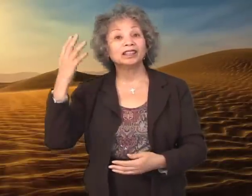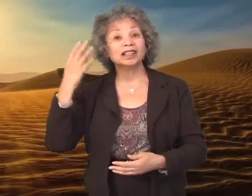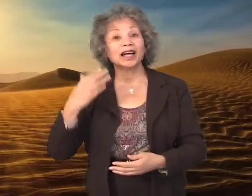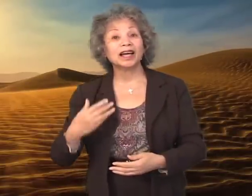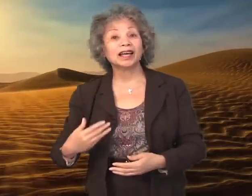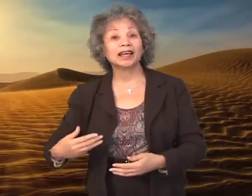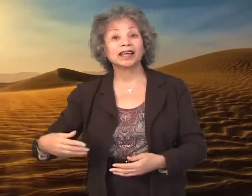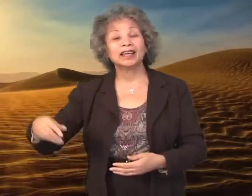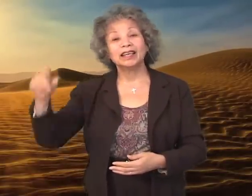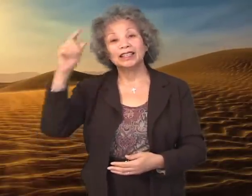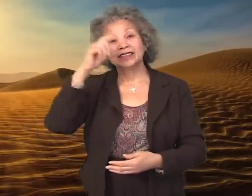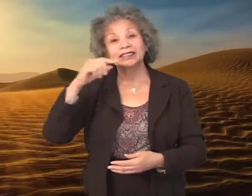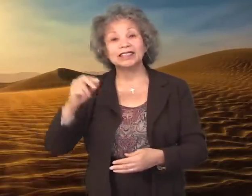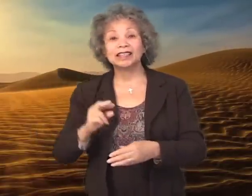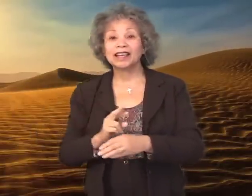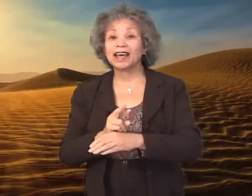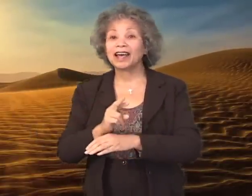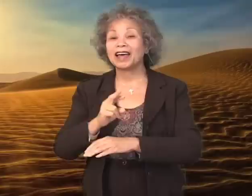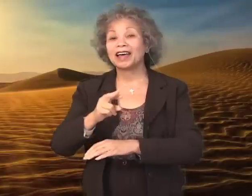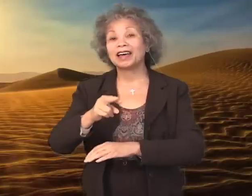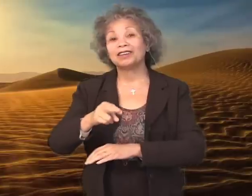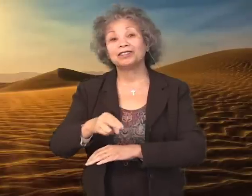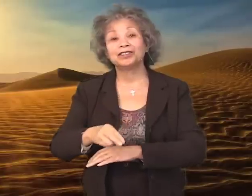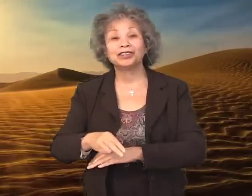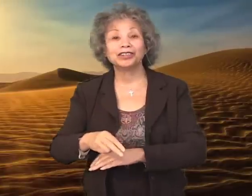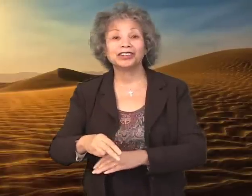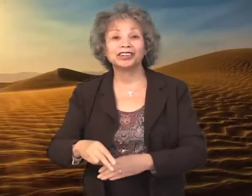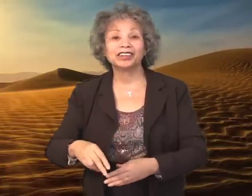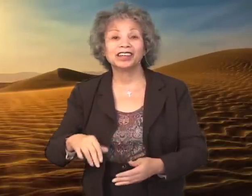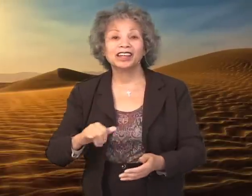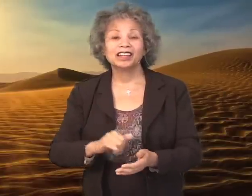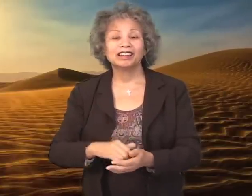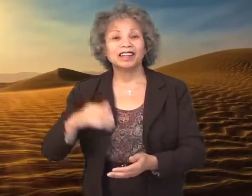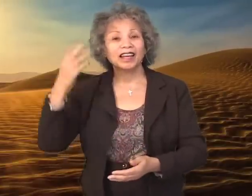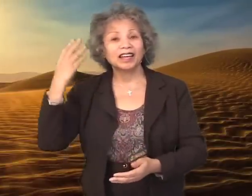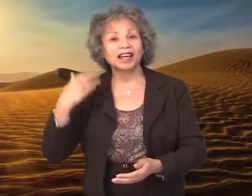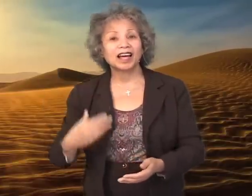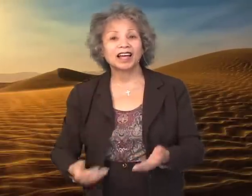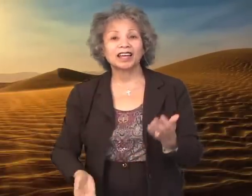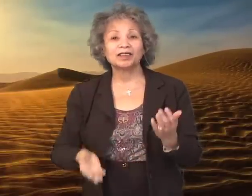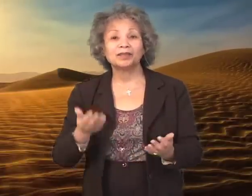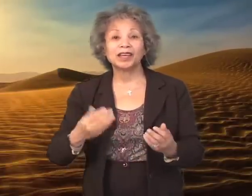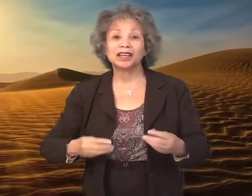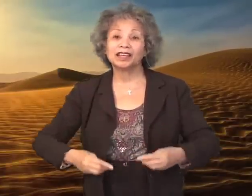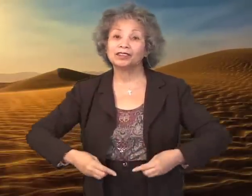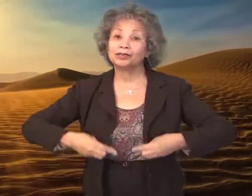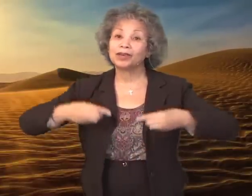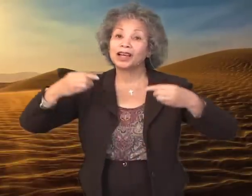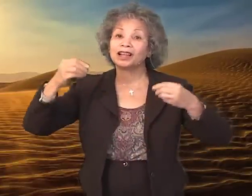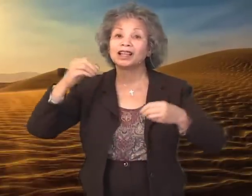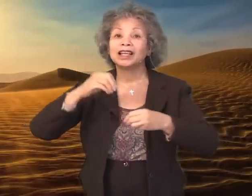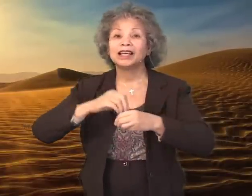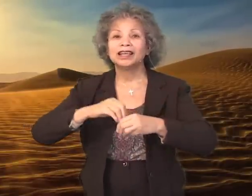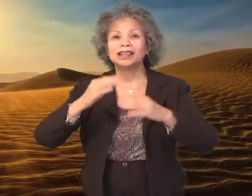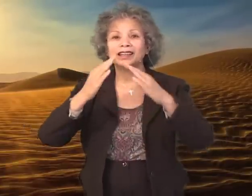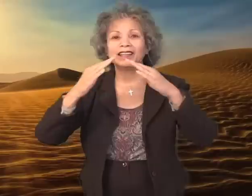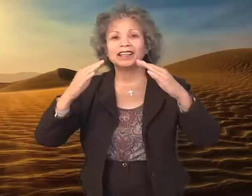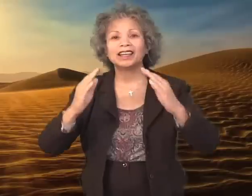I seek after, that I may dwell in the